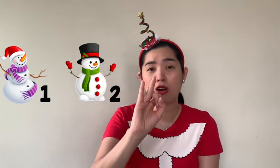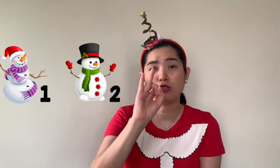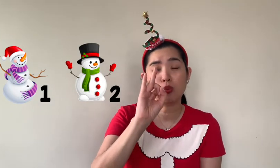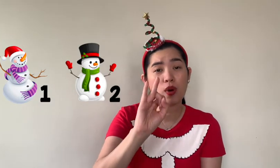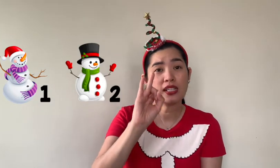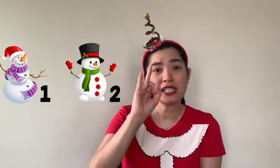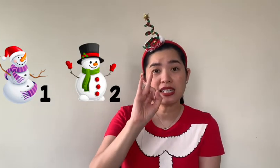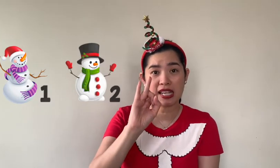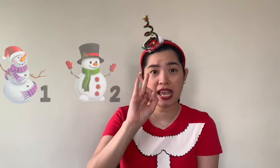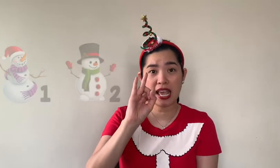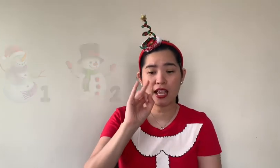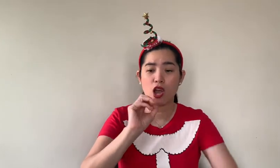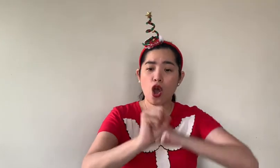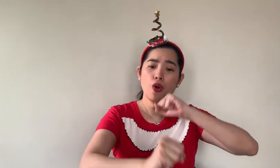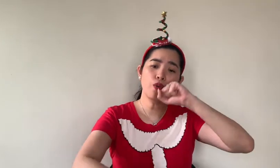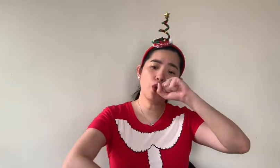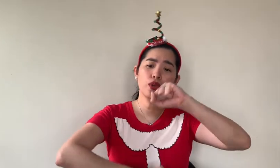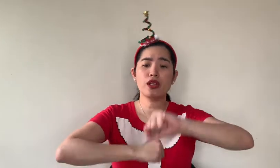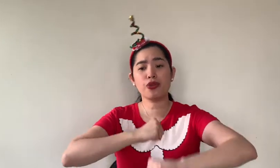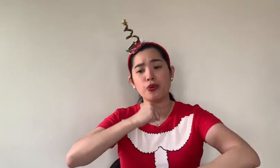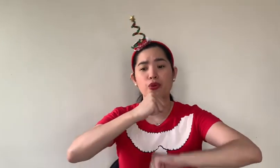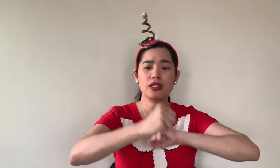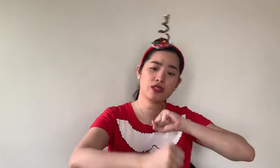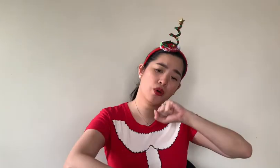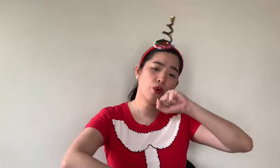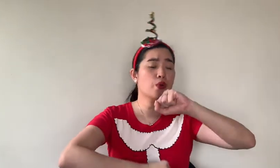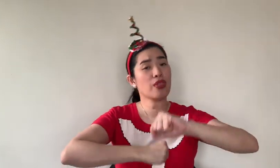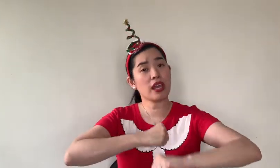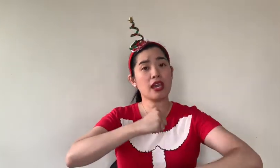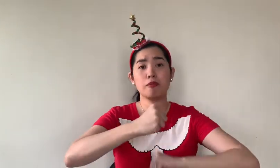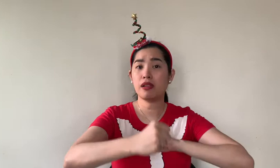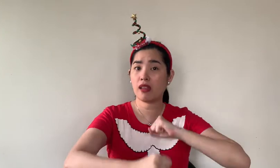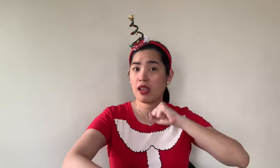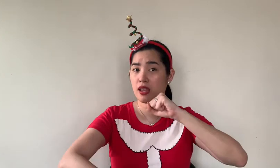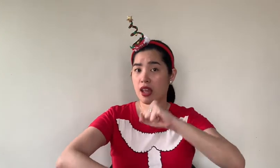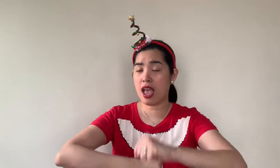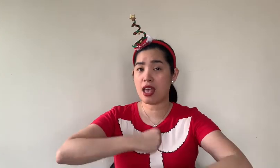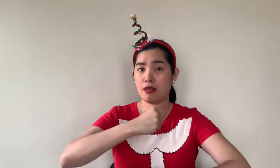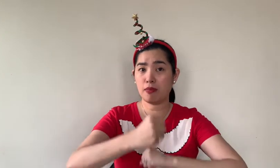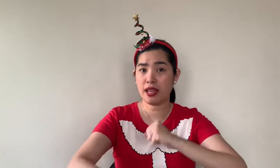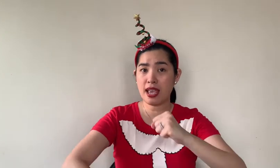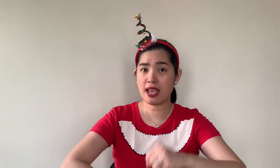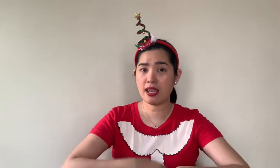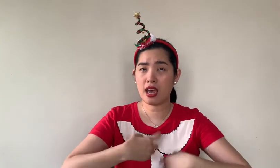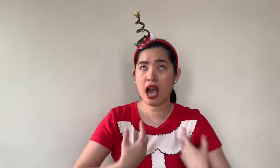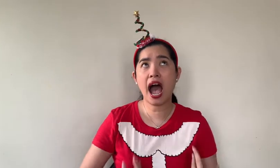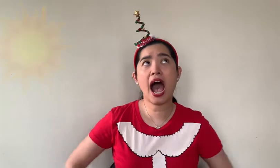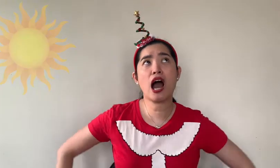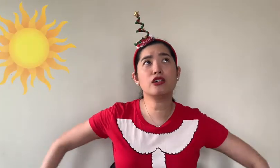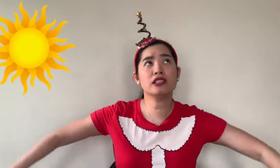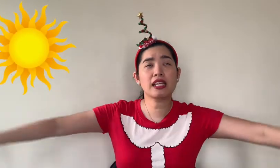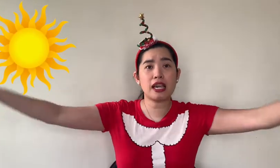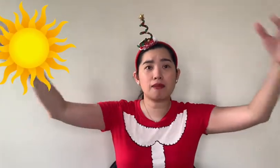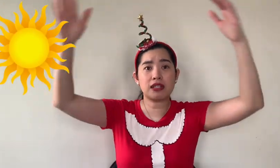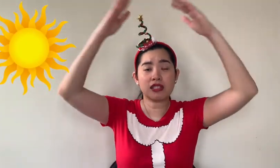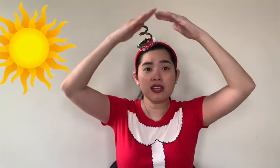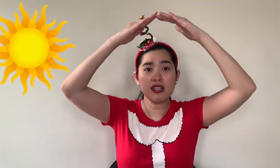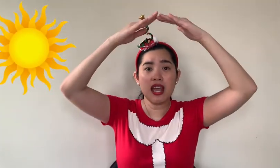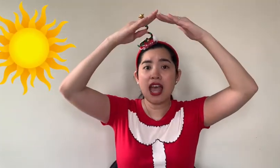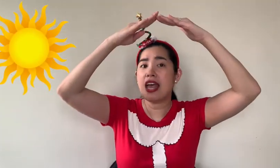Out came the sun and